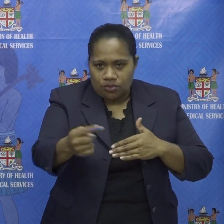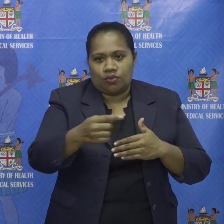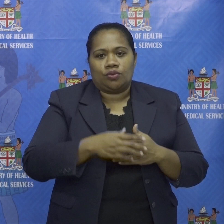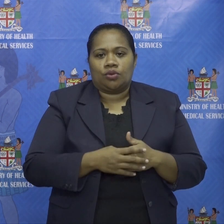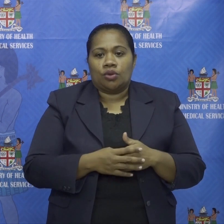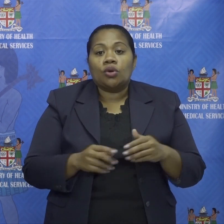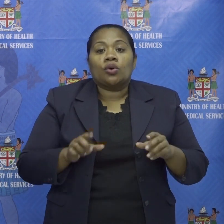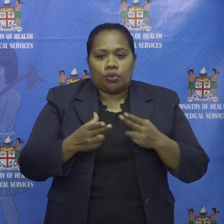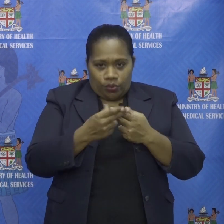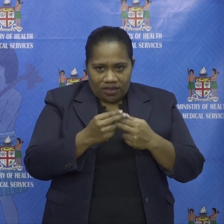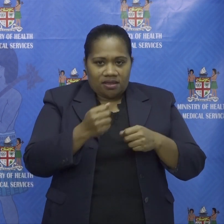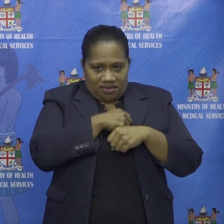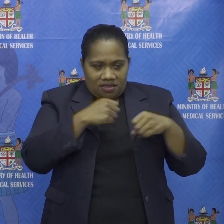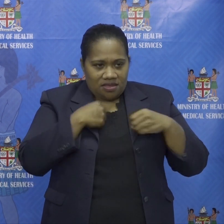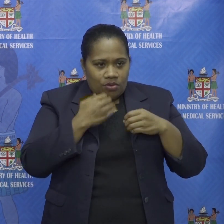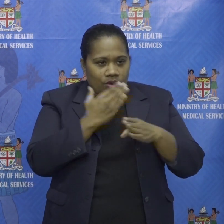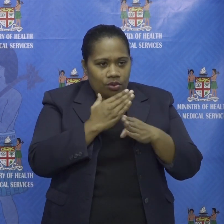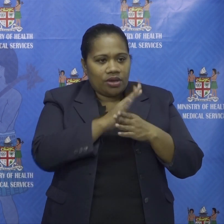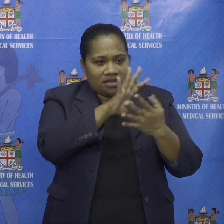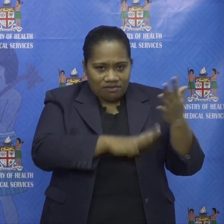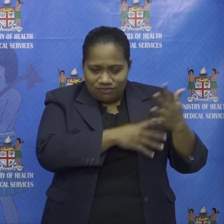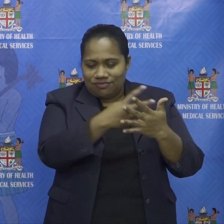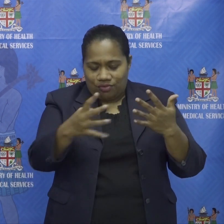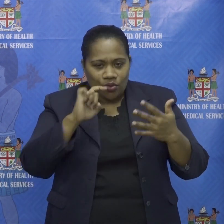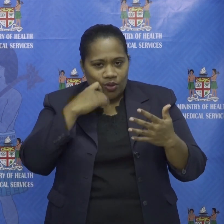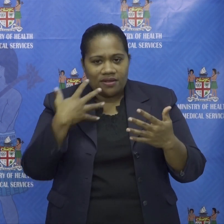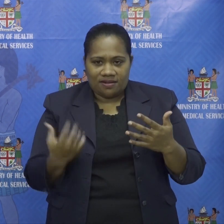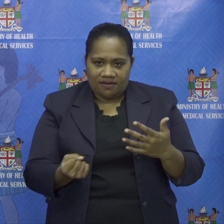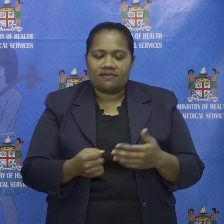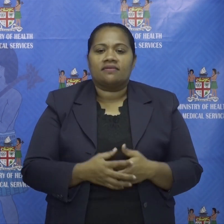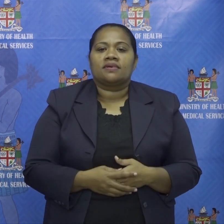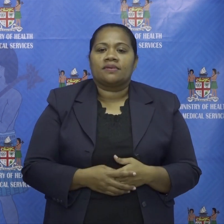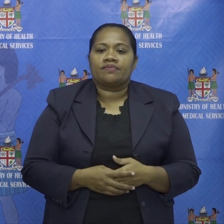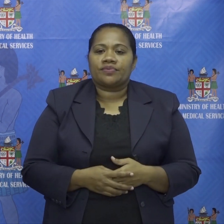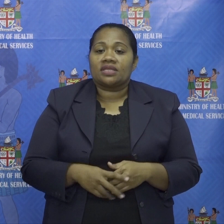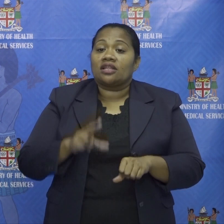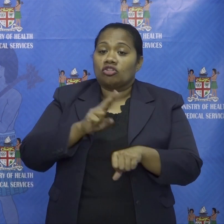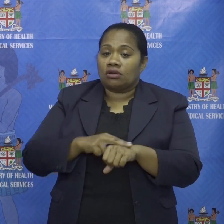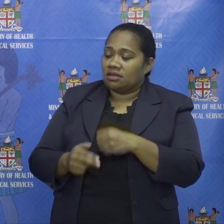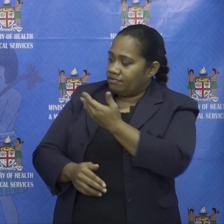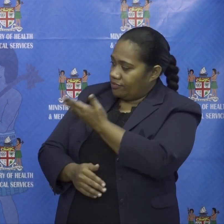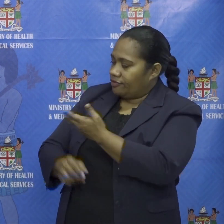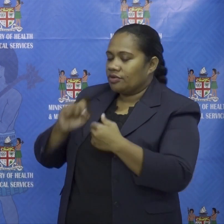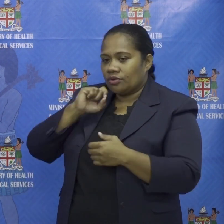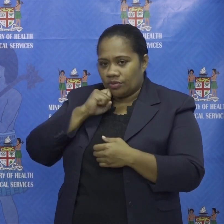efforts uh so yeah i'll get uh dr rachel to sort that out